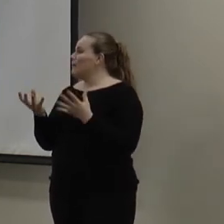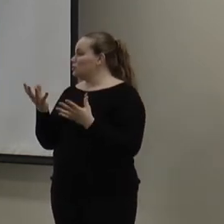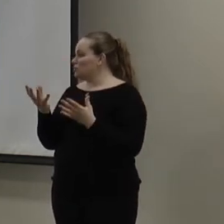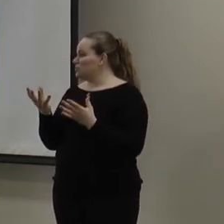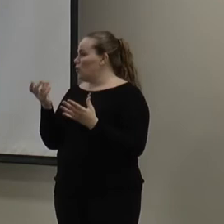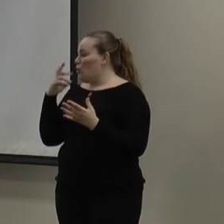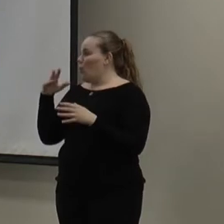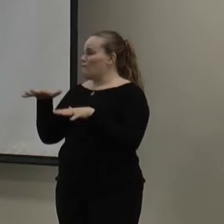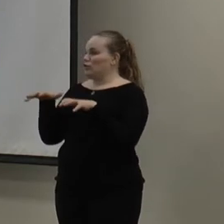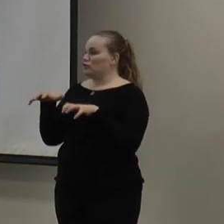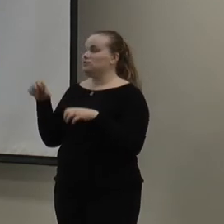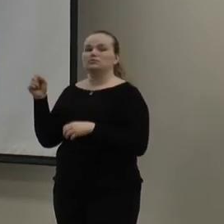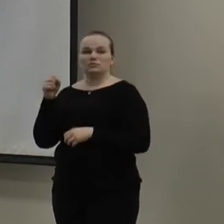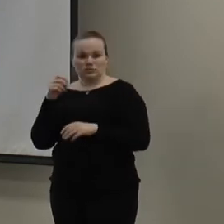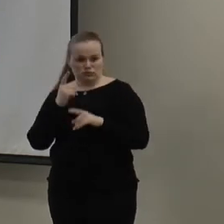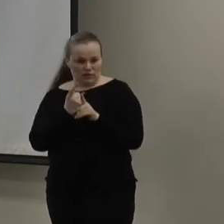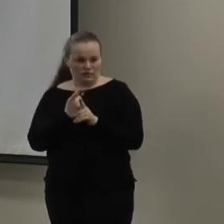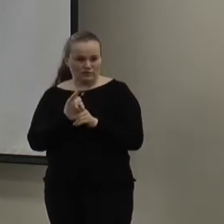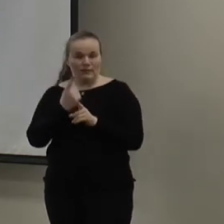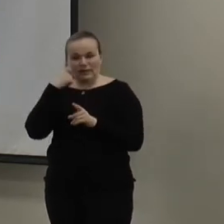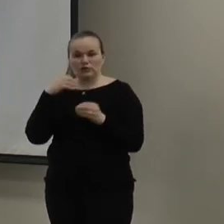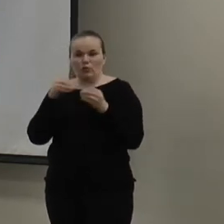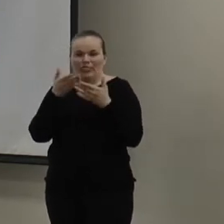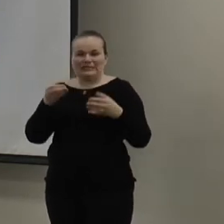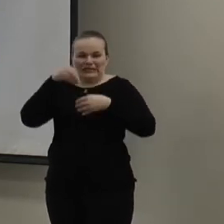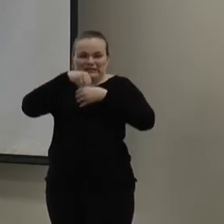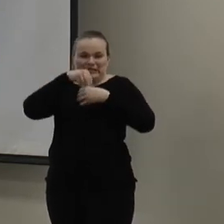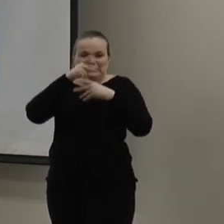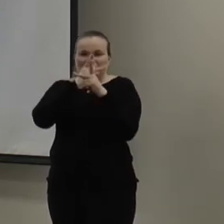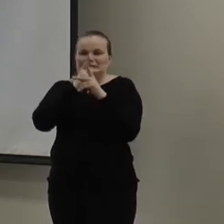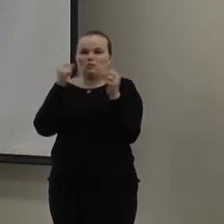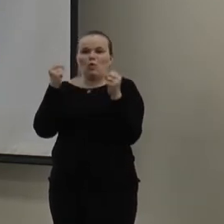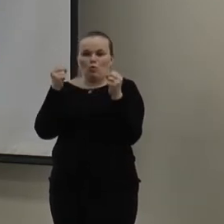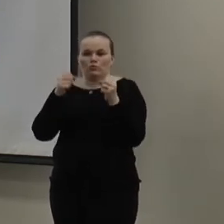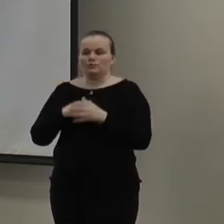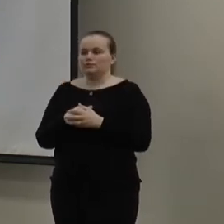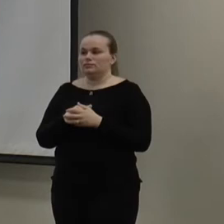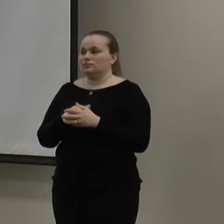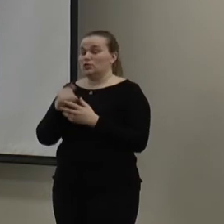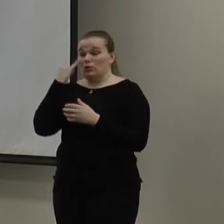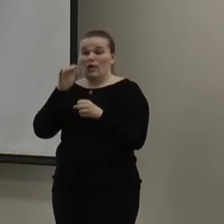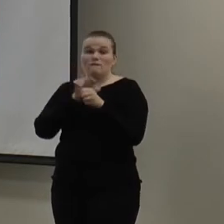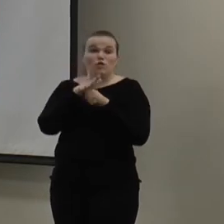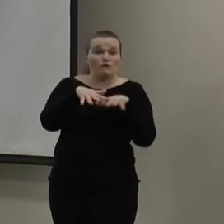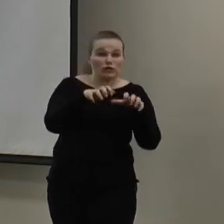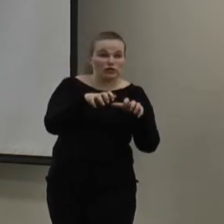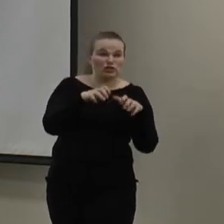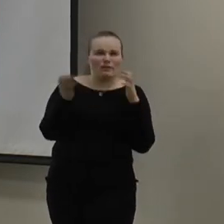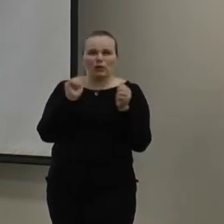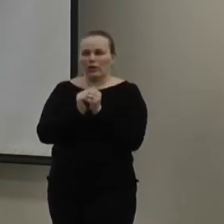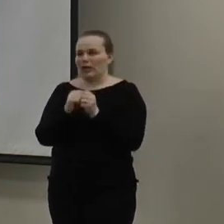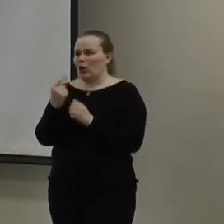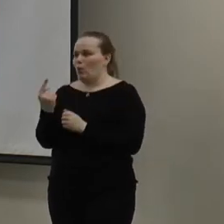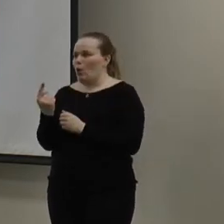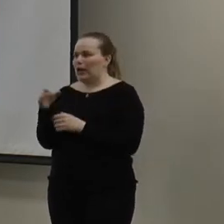Exactly. Or a freezer. Yes. Yes. So, that way, because there's more things in there, I'll be keeping it. So, a full freezer versus, like, you know,